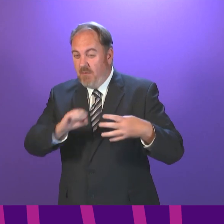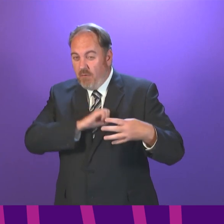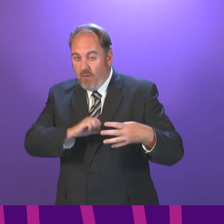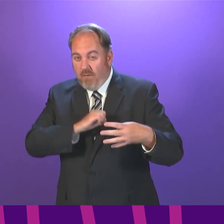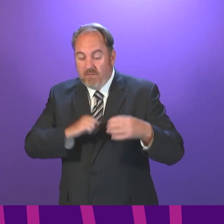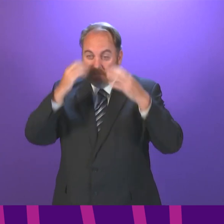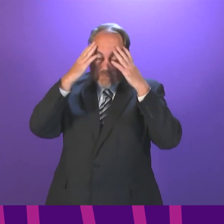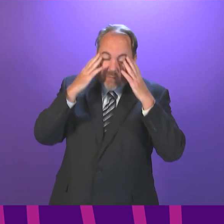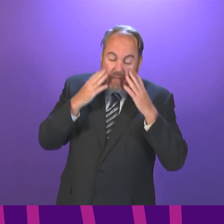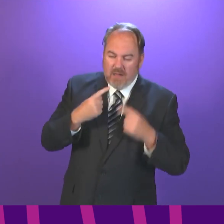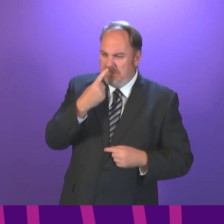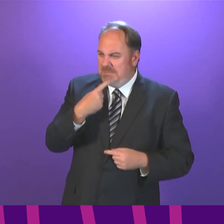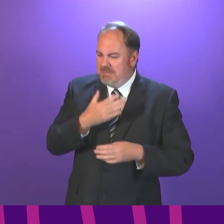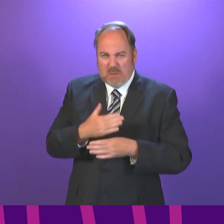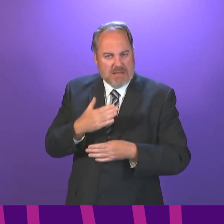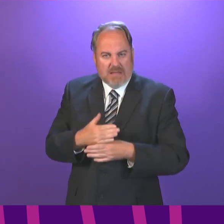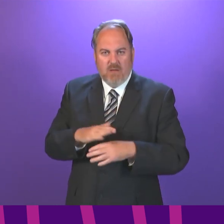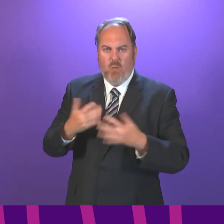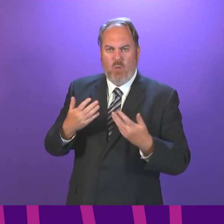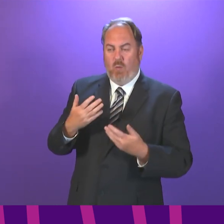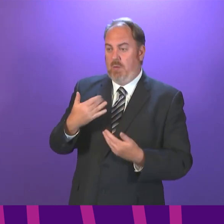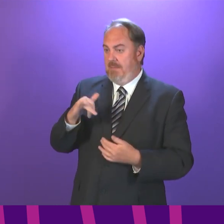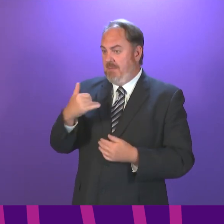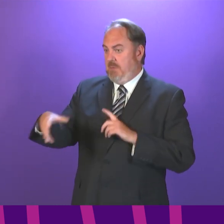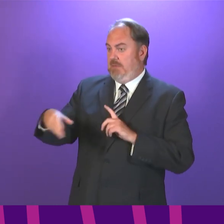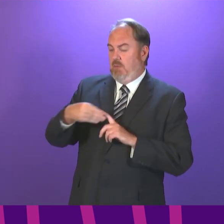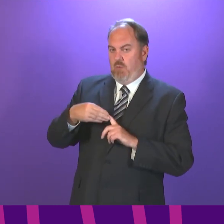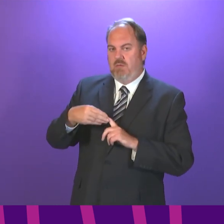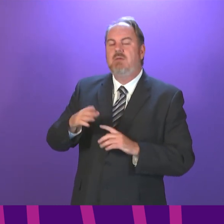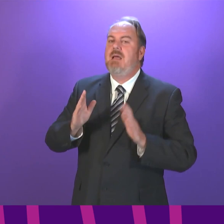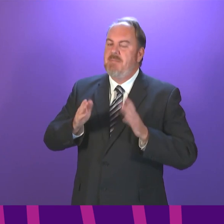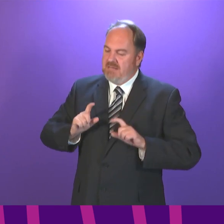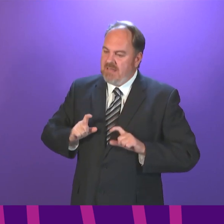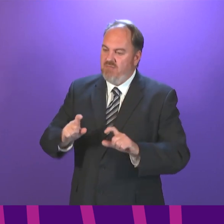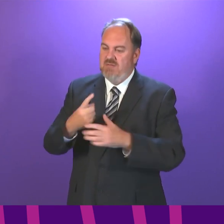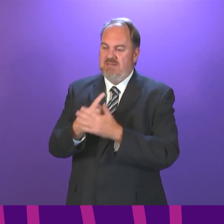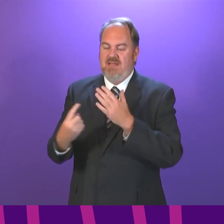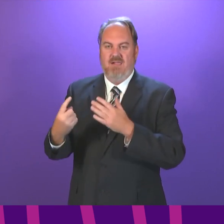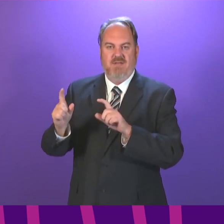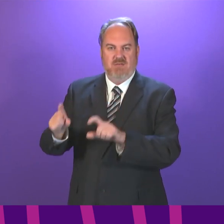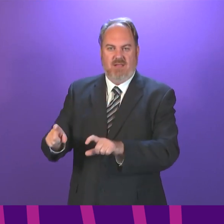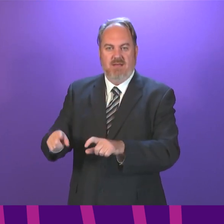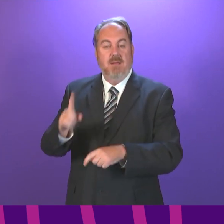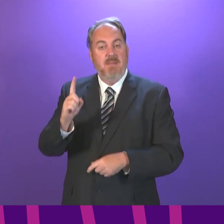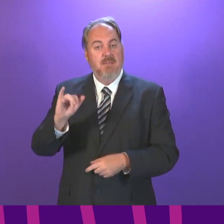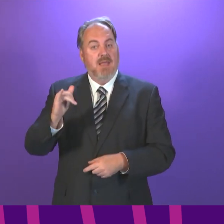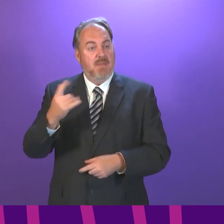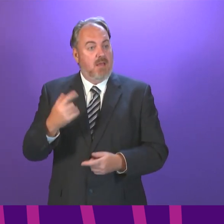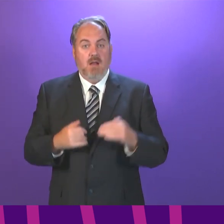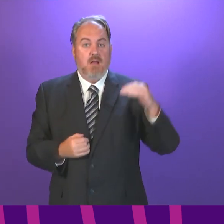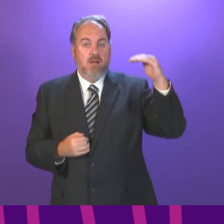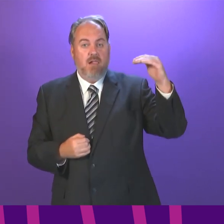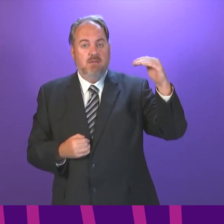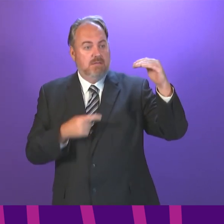will still be required to self-isolate as now. However, from 9 August, an adult who is identified